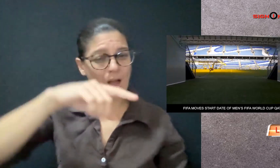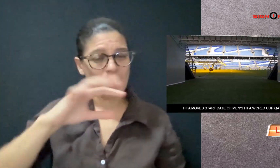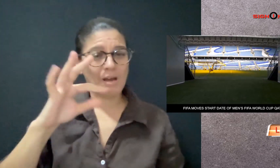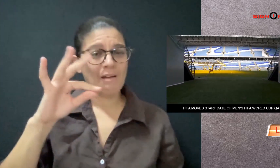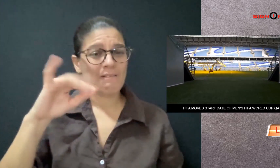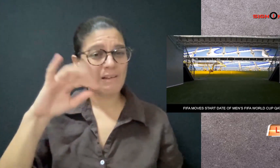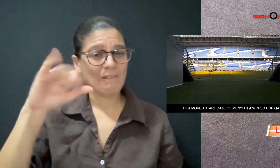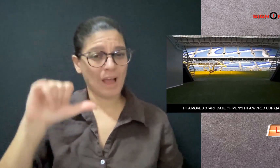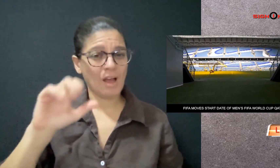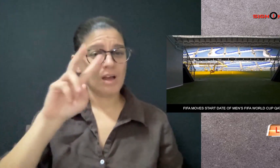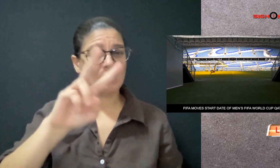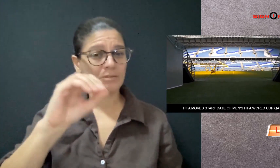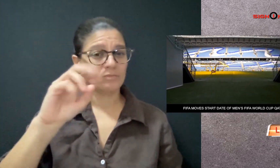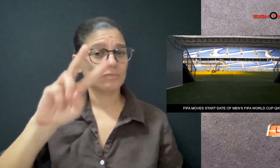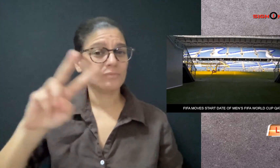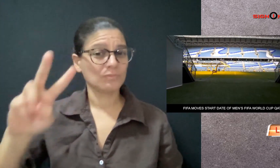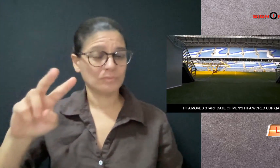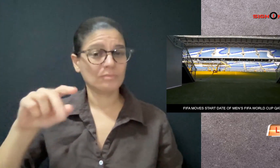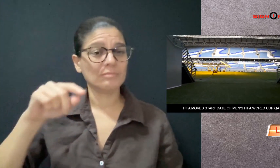2022 in Qatar.